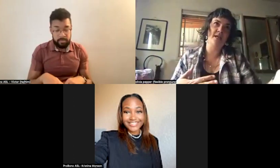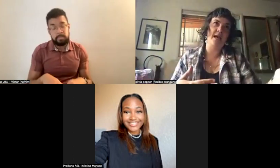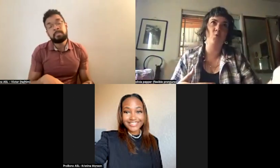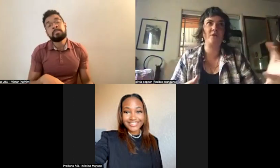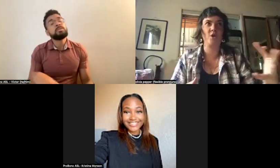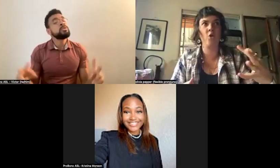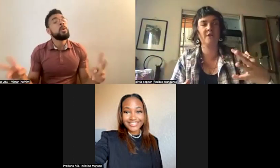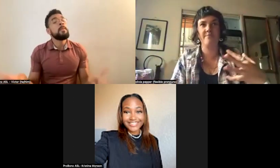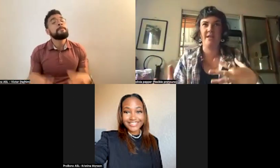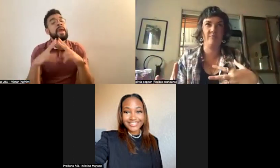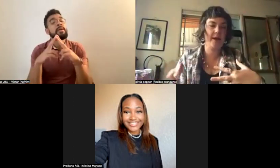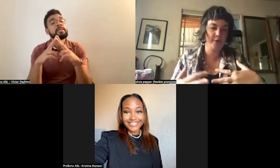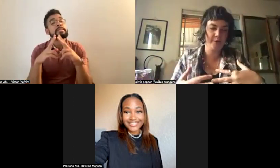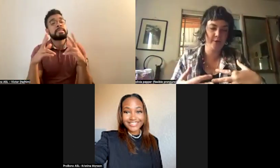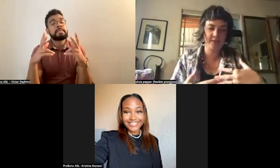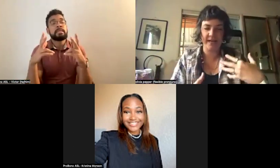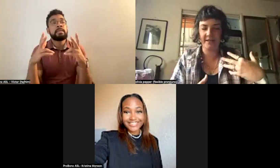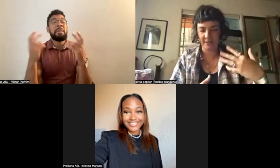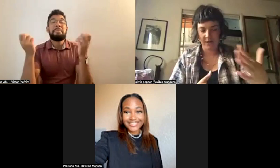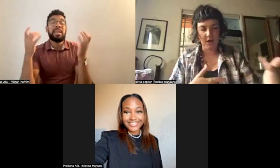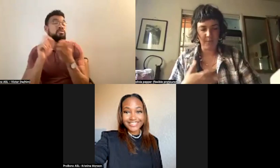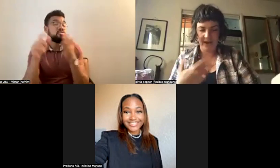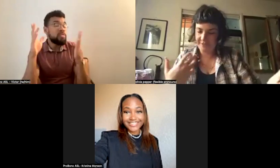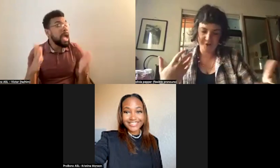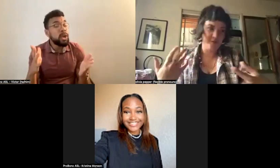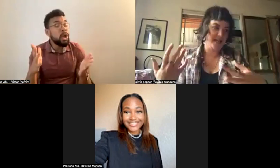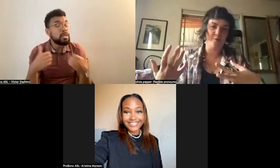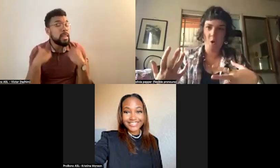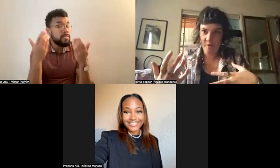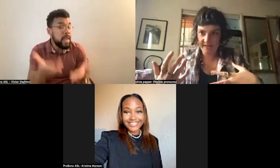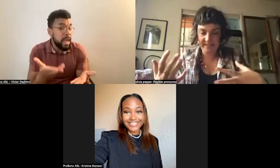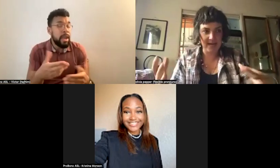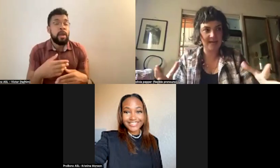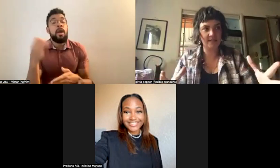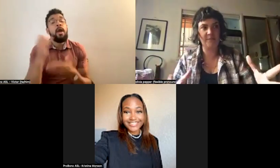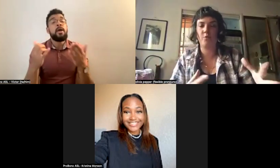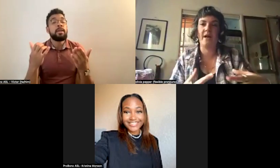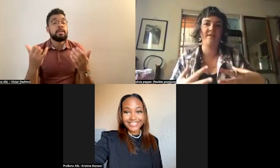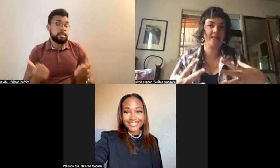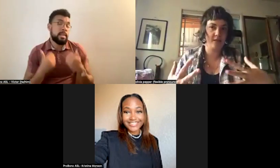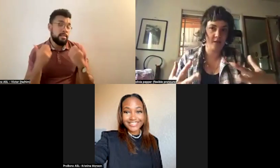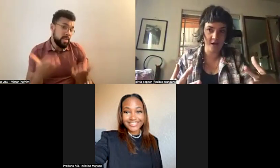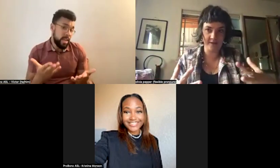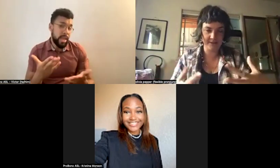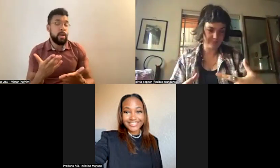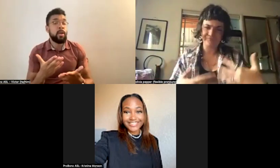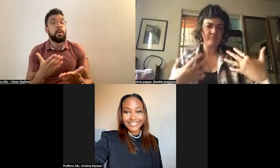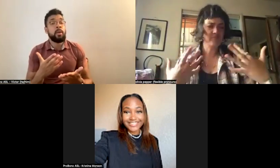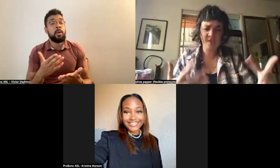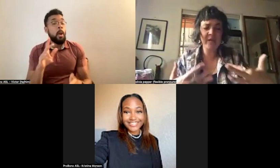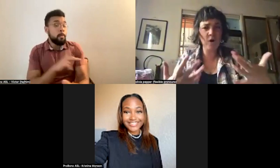was home to many writers and painters and poets and people were having salons.